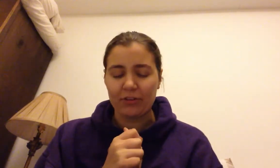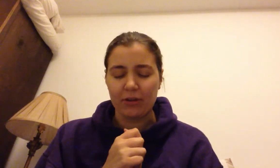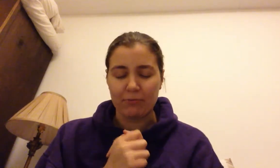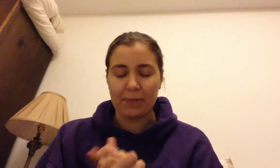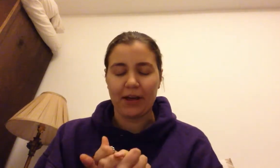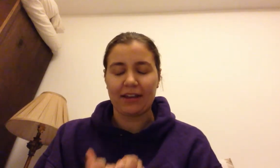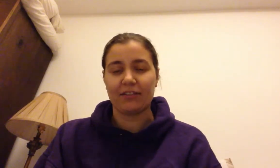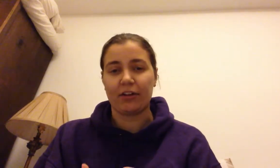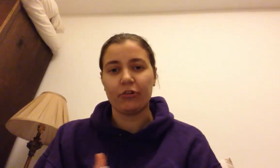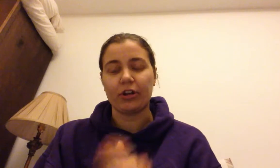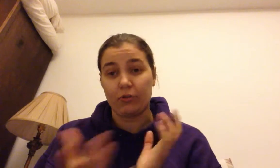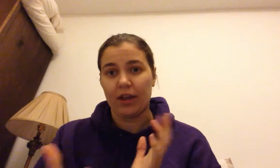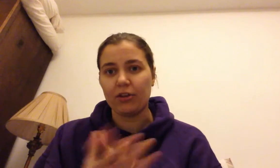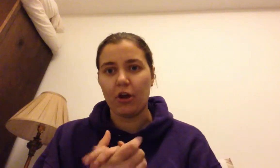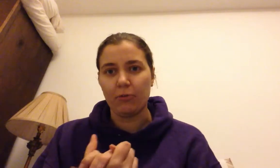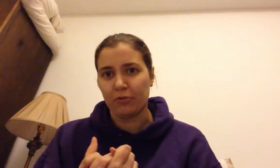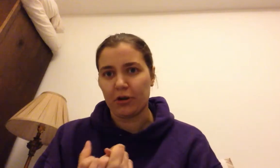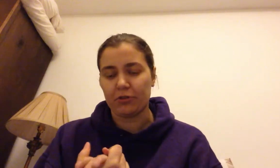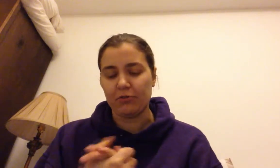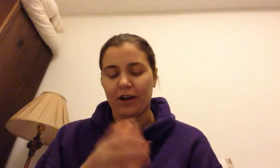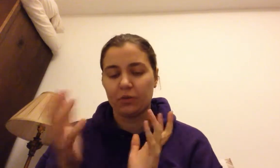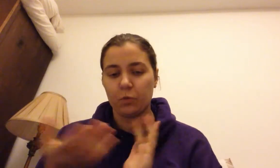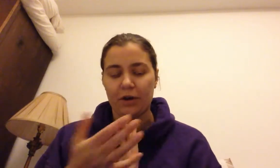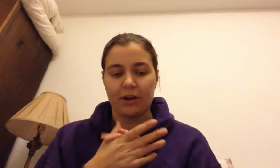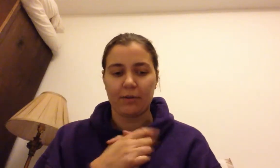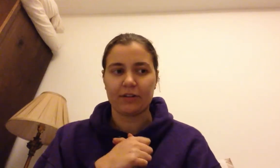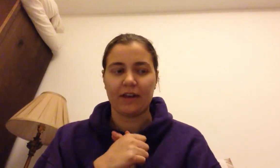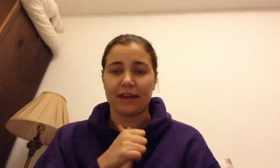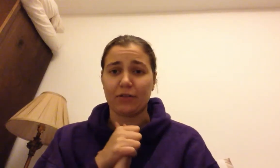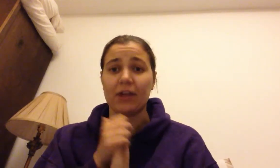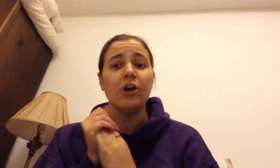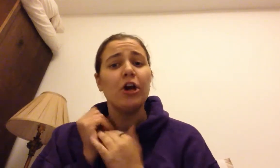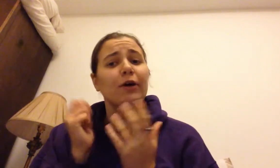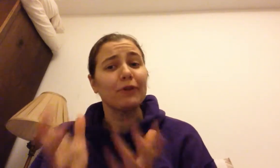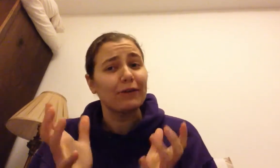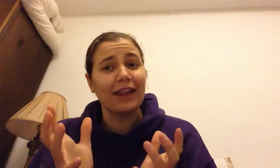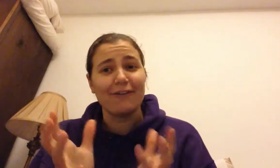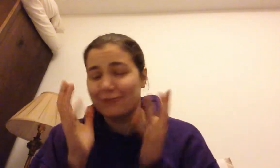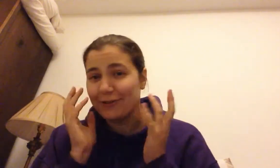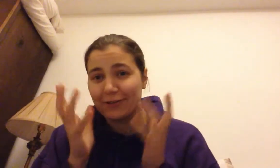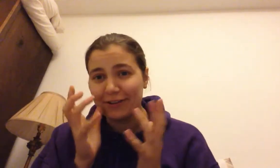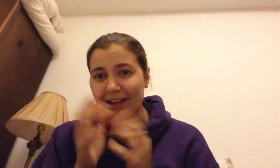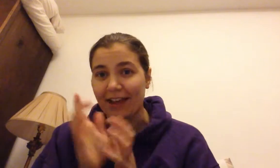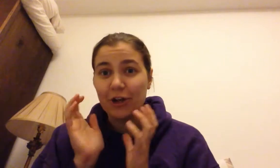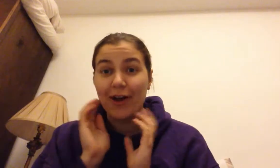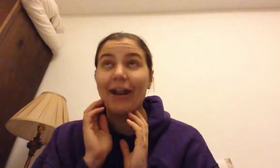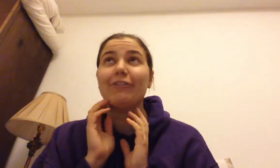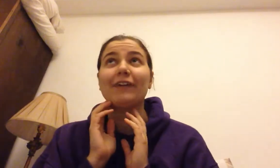people at King's College London who I know before through various water networks and that kind of thing, who I really, really love, really, really like, know I would have a fantastic